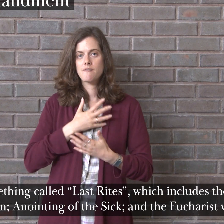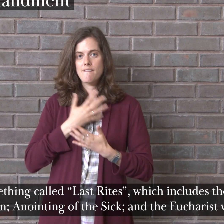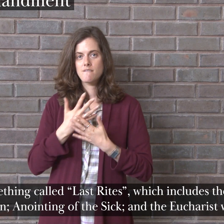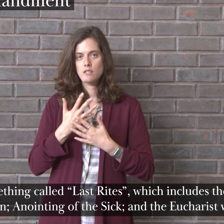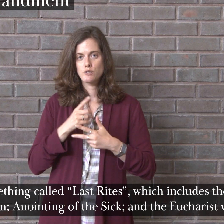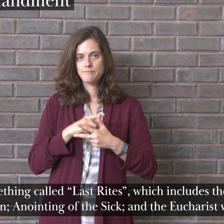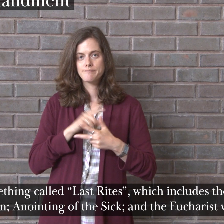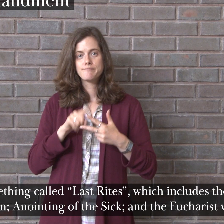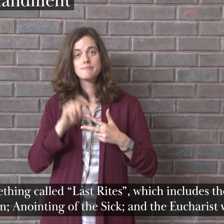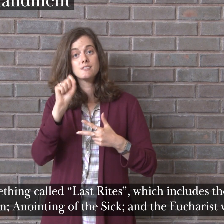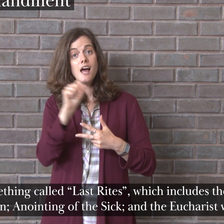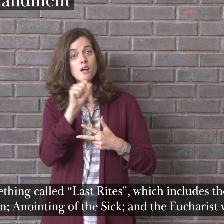anointing of the sick,